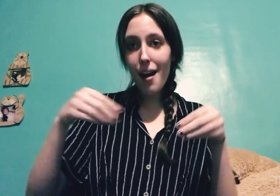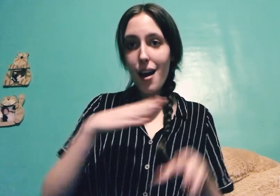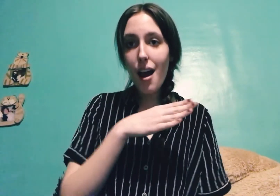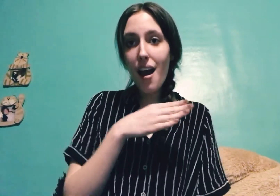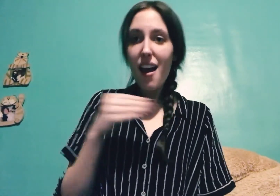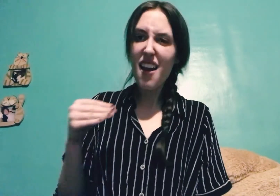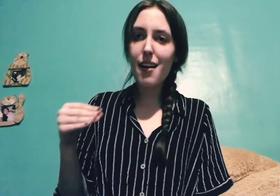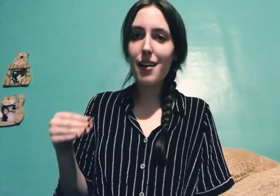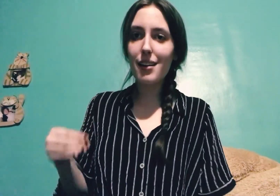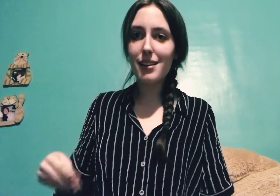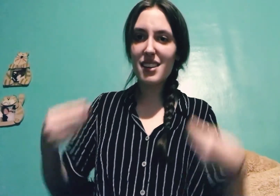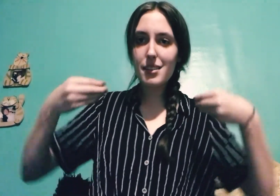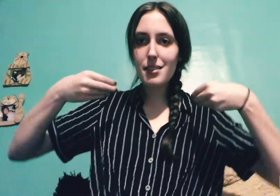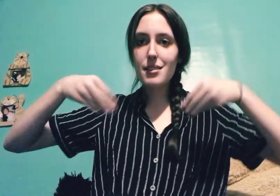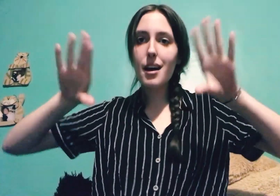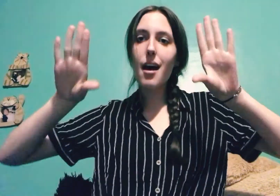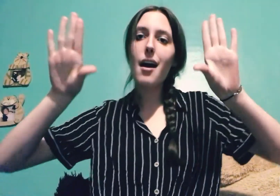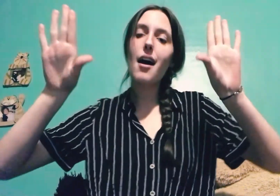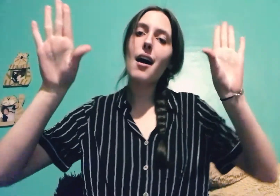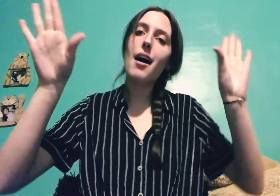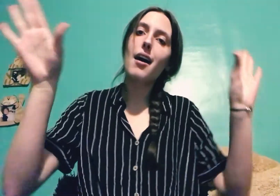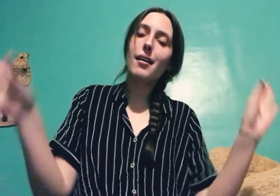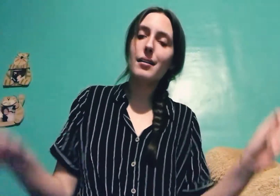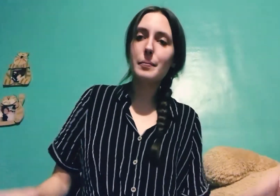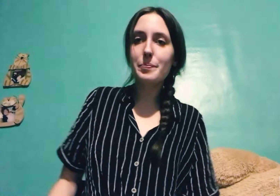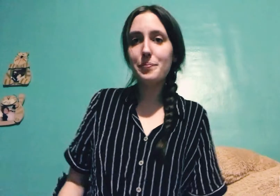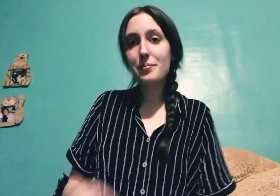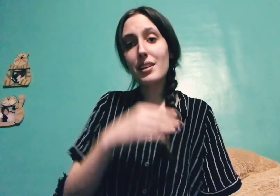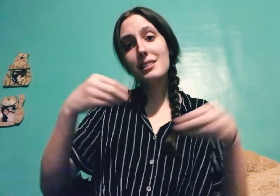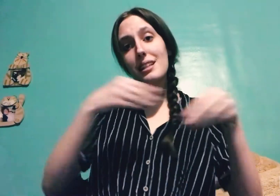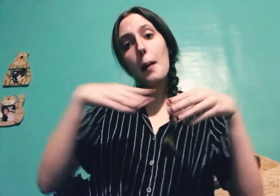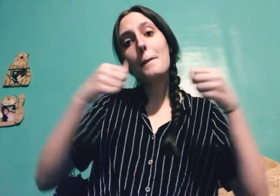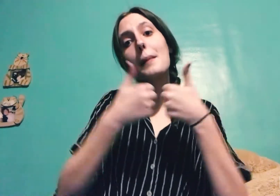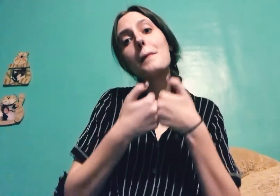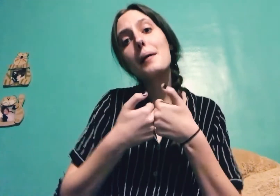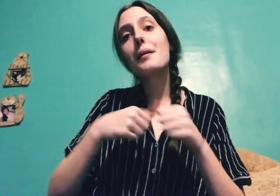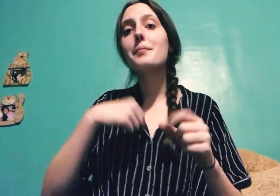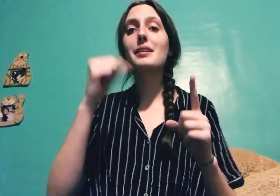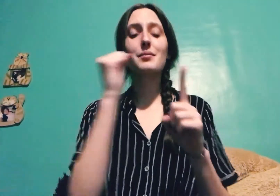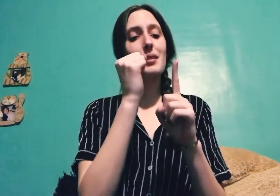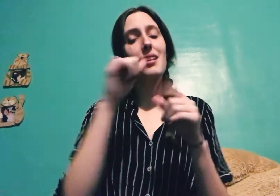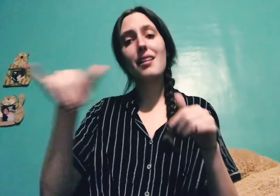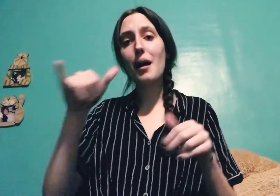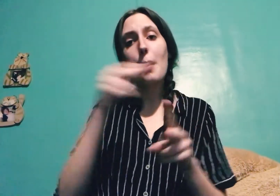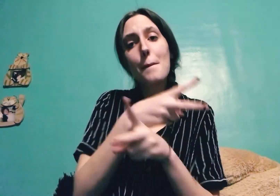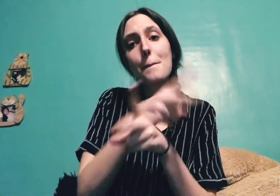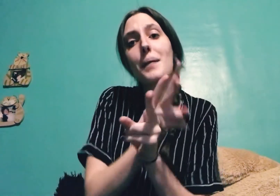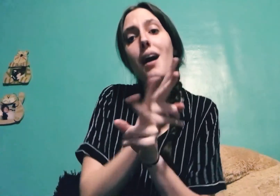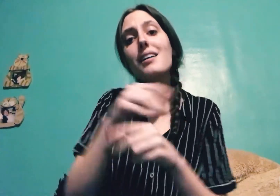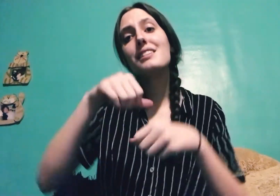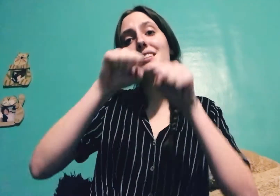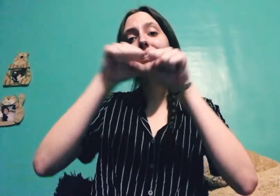incel Like I'm a product of society